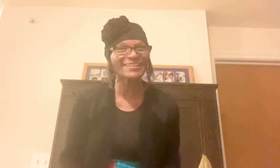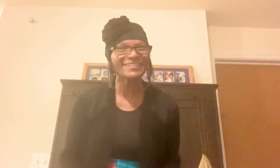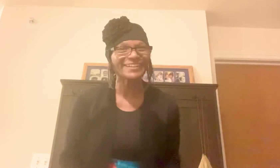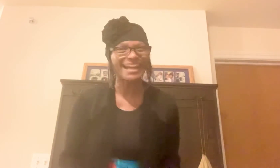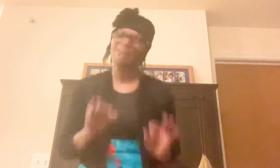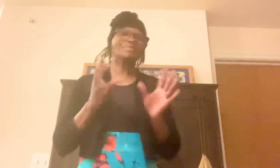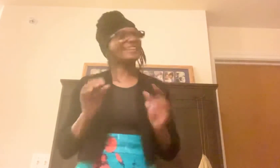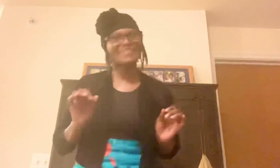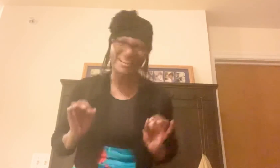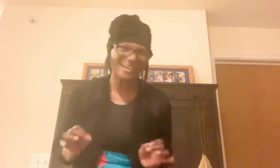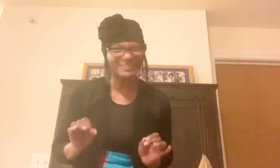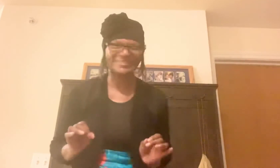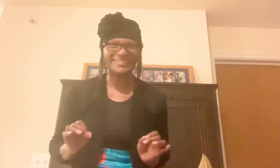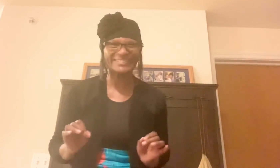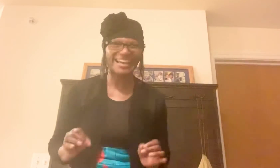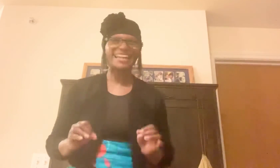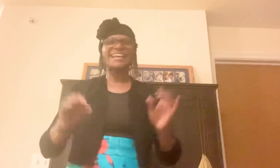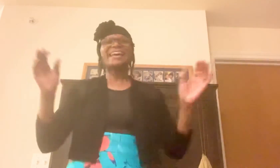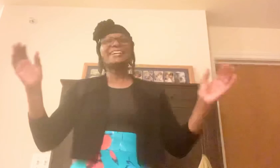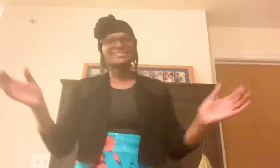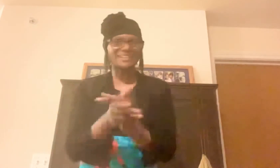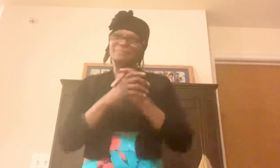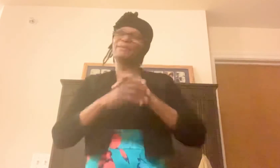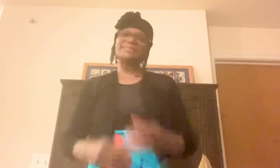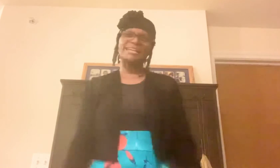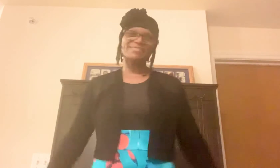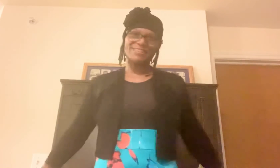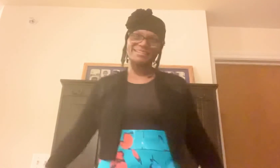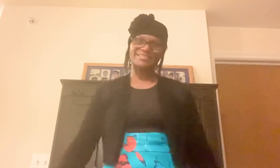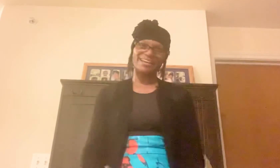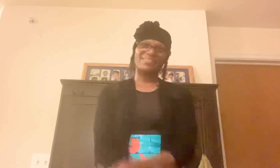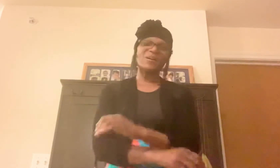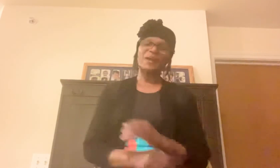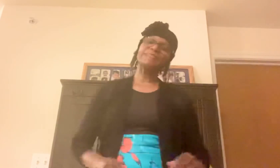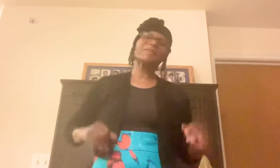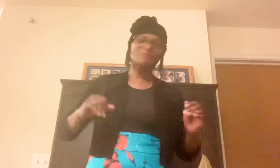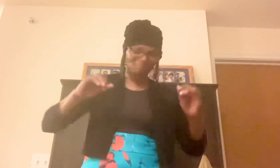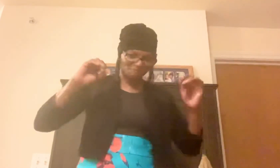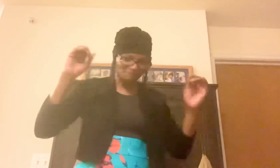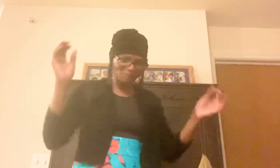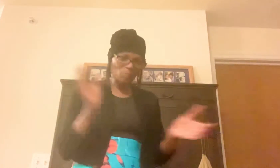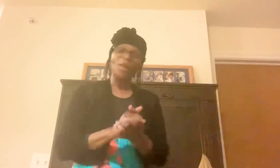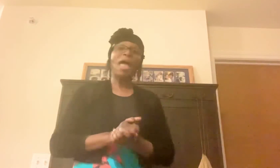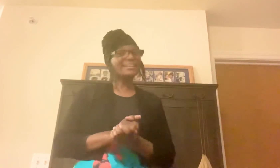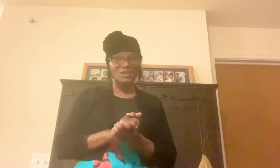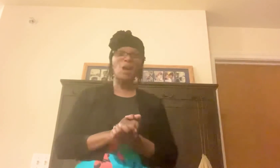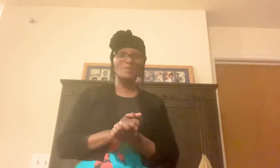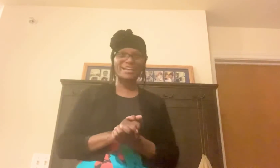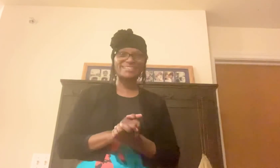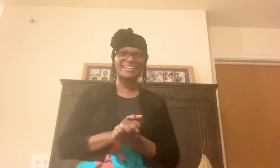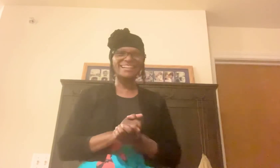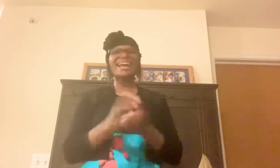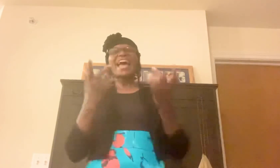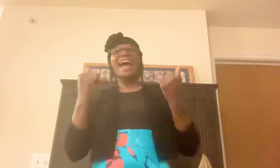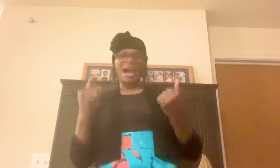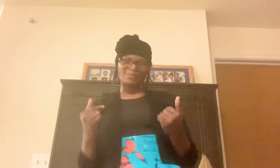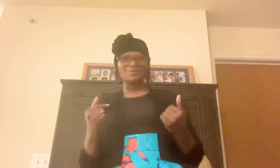i'm still here okay just busy getting things together okay so as always i'm little